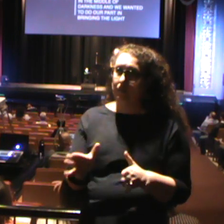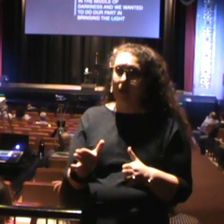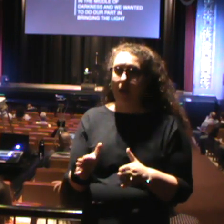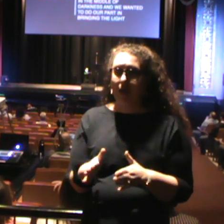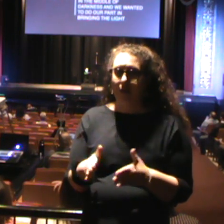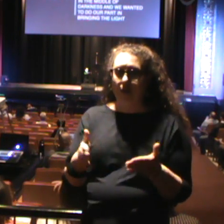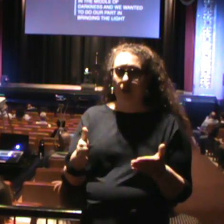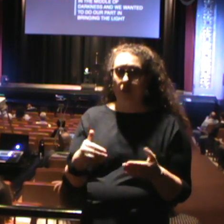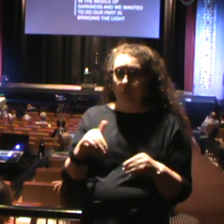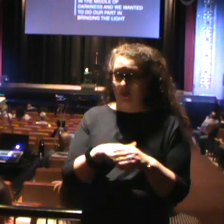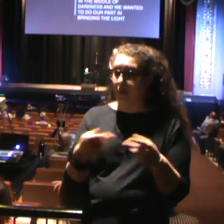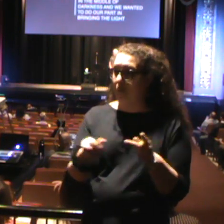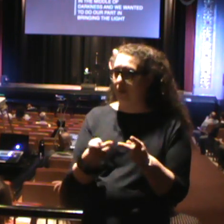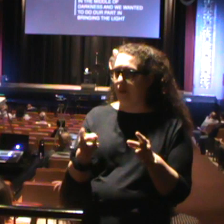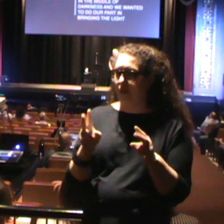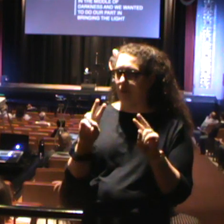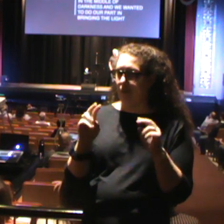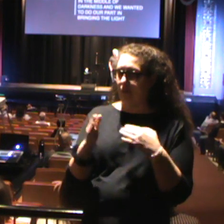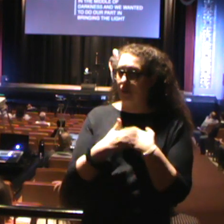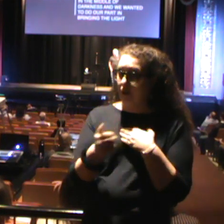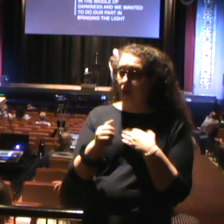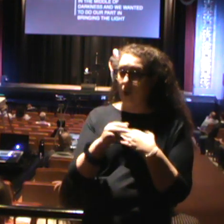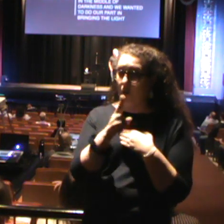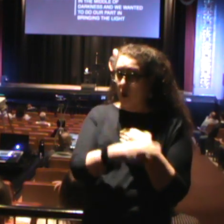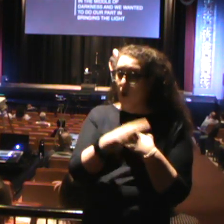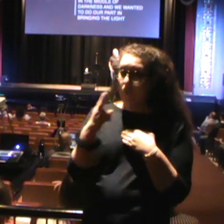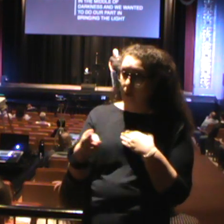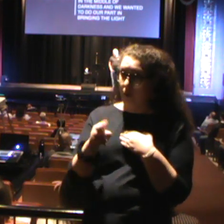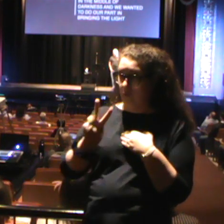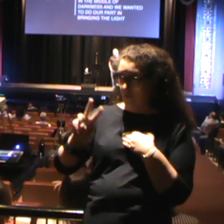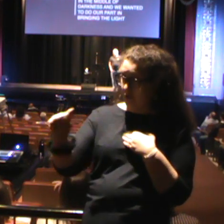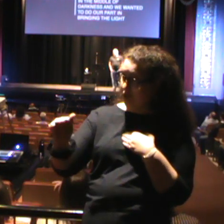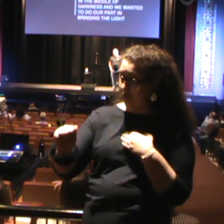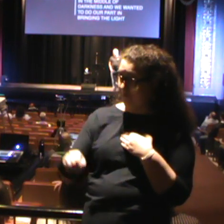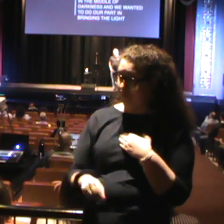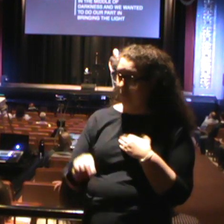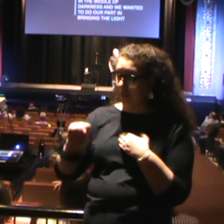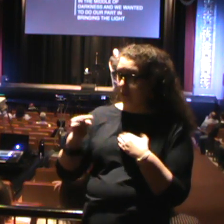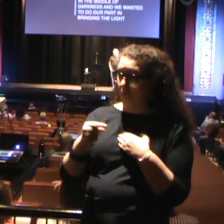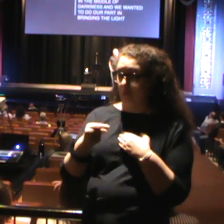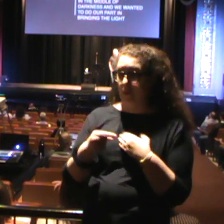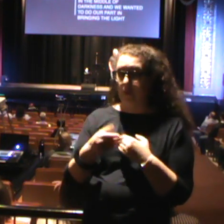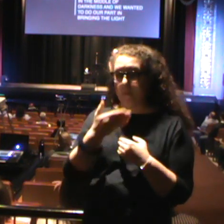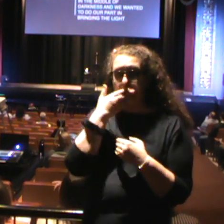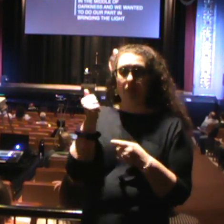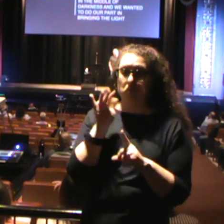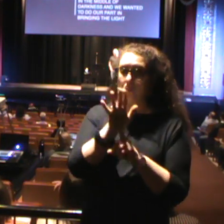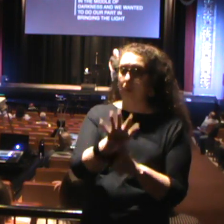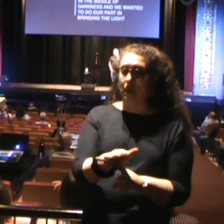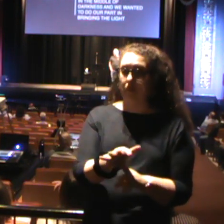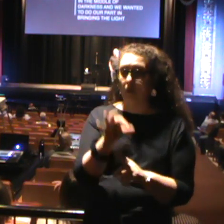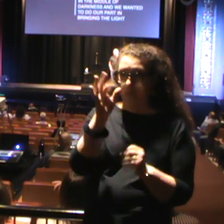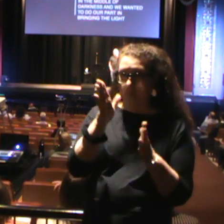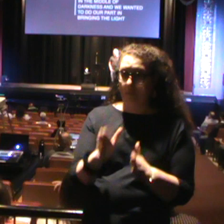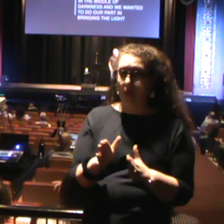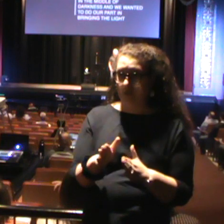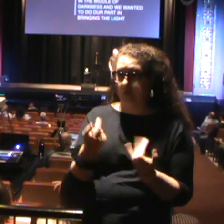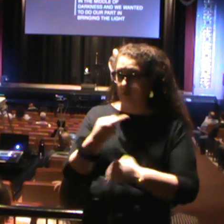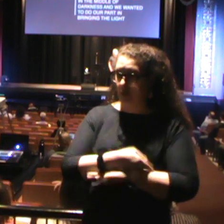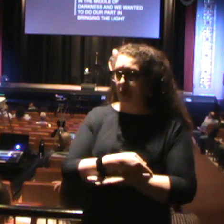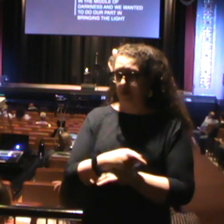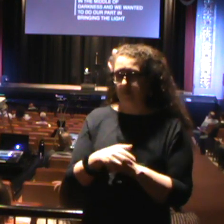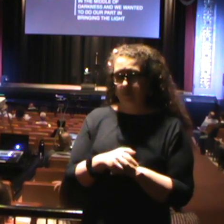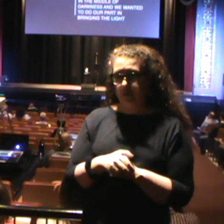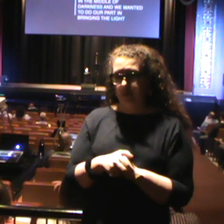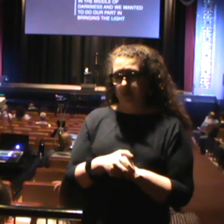called Hopewell, Virginia. And he's one of the most famous pastors that we have today. And very stout in his knowledge.